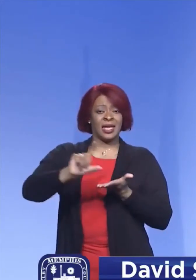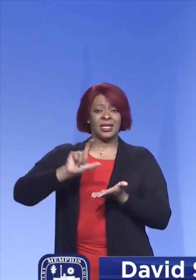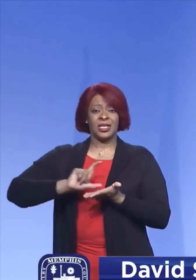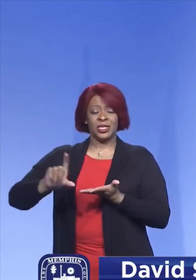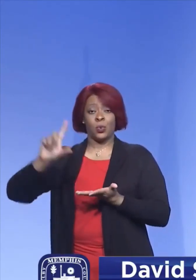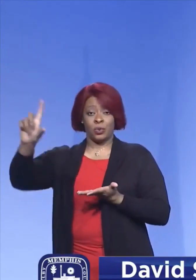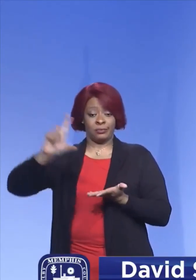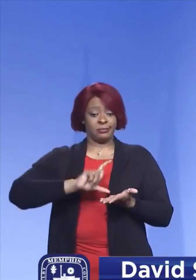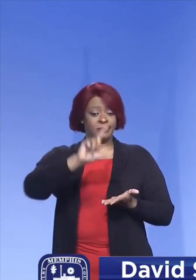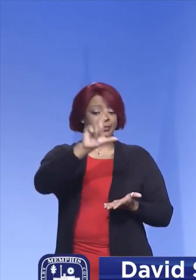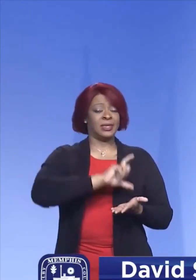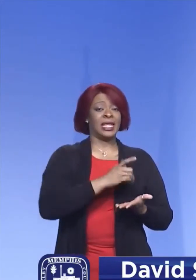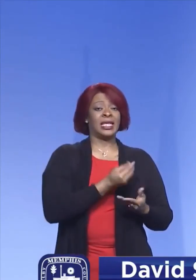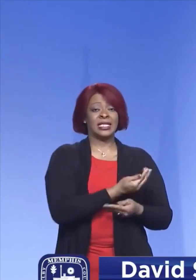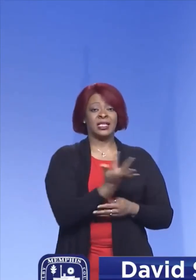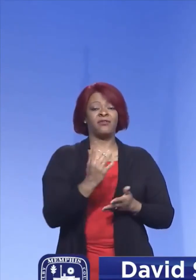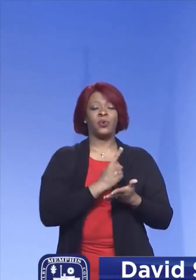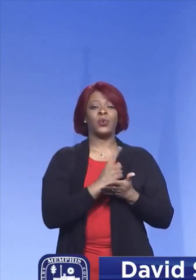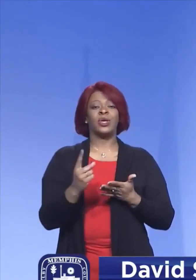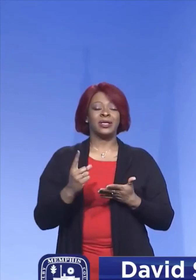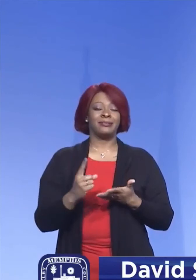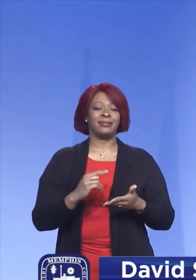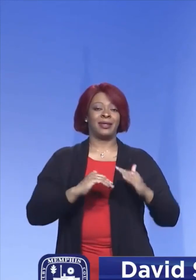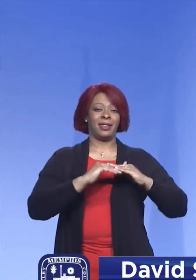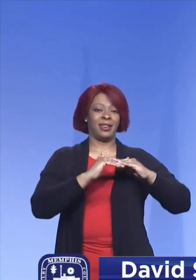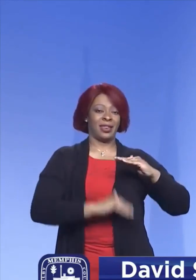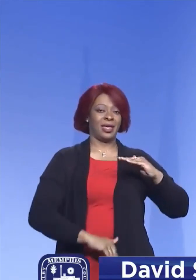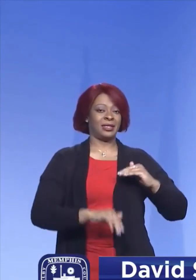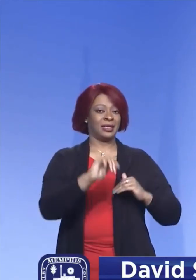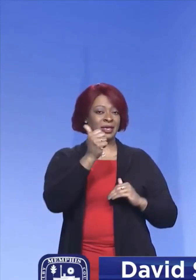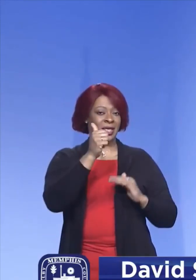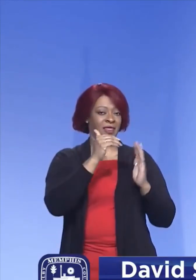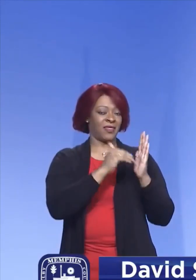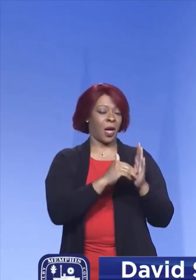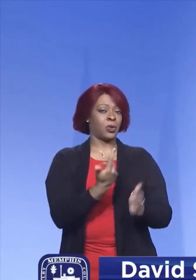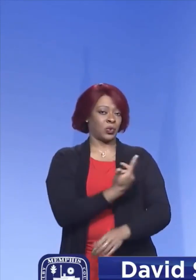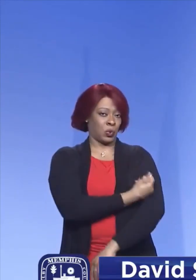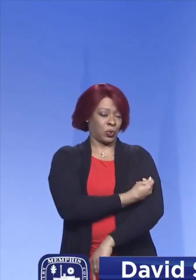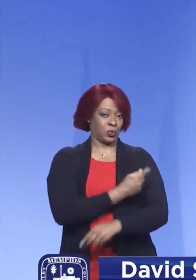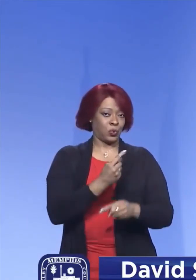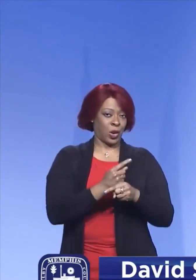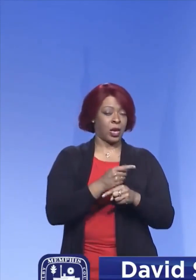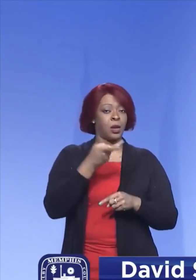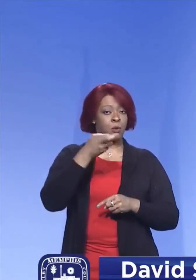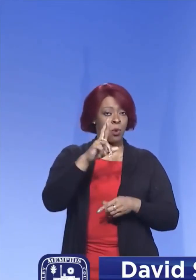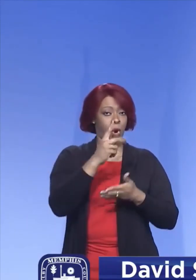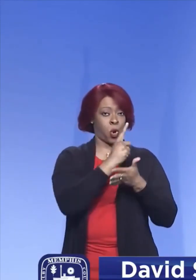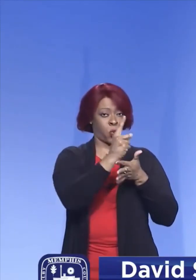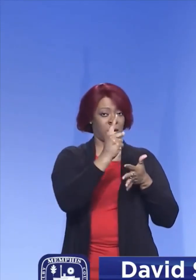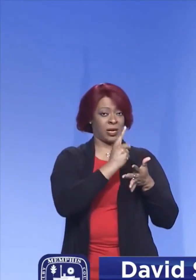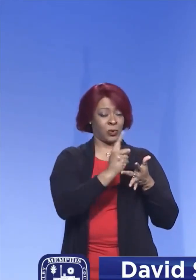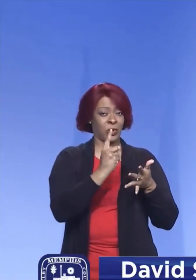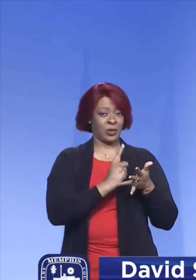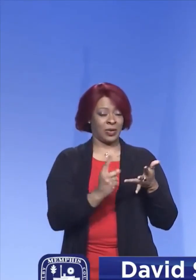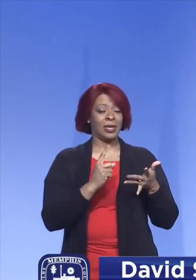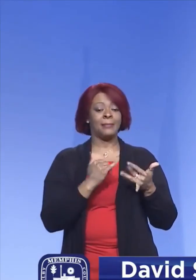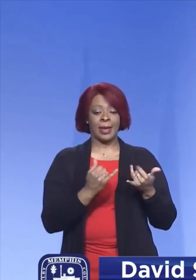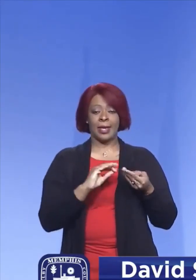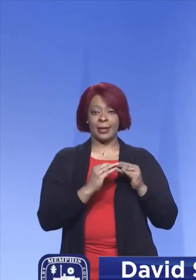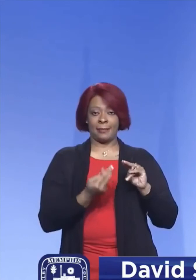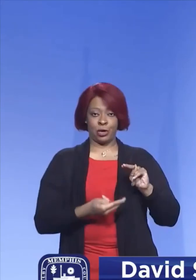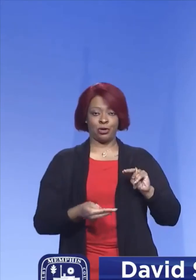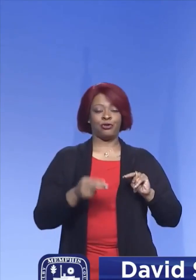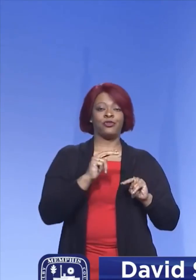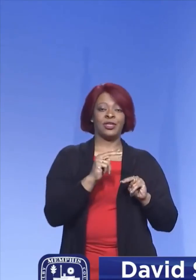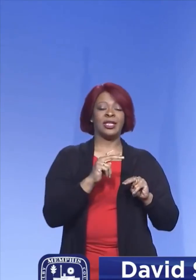least over the past several weeks has been less than 10,000 doses right per week, but that is increasing. Also